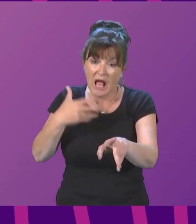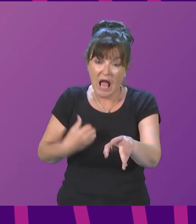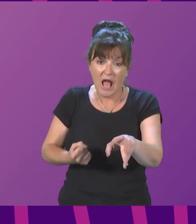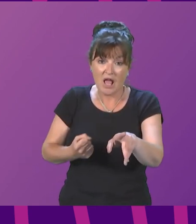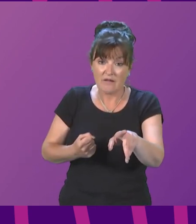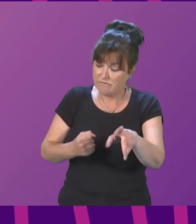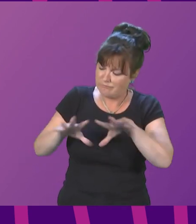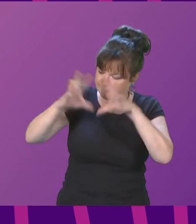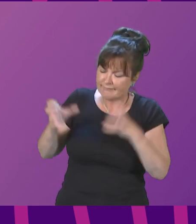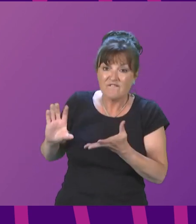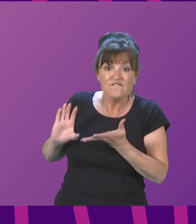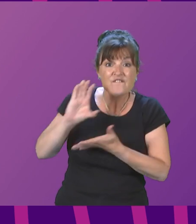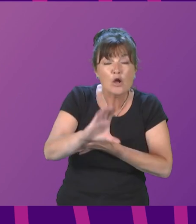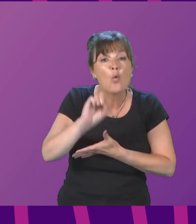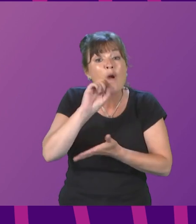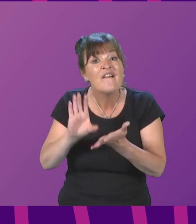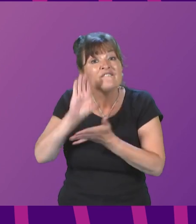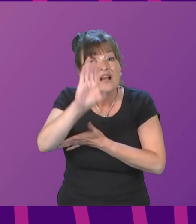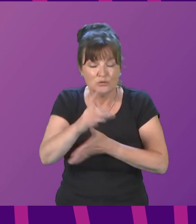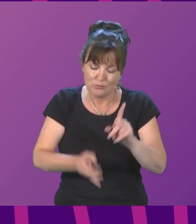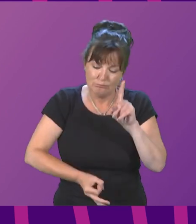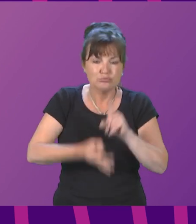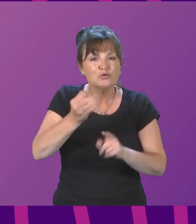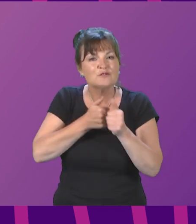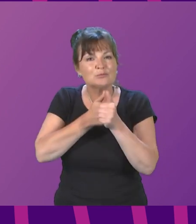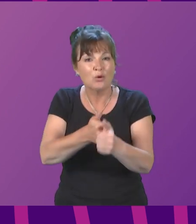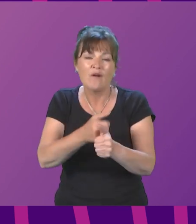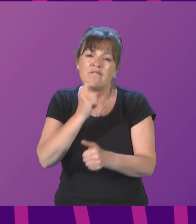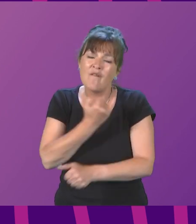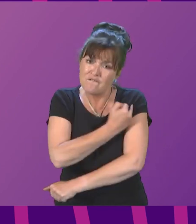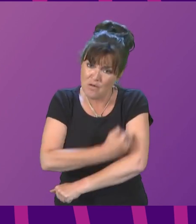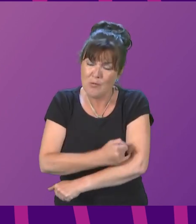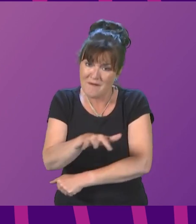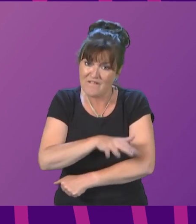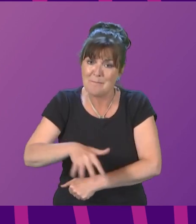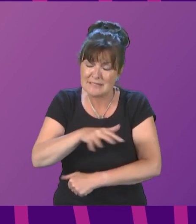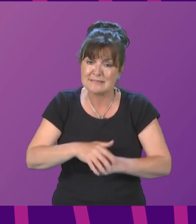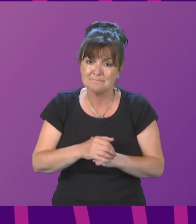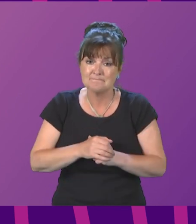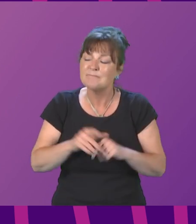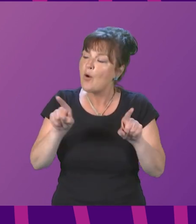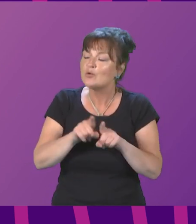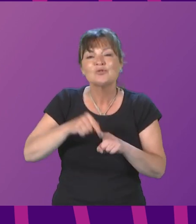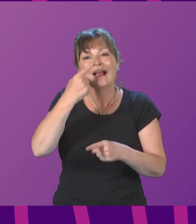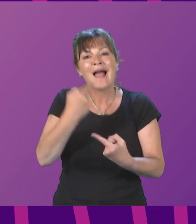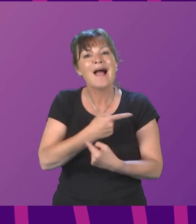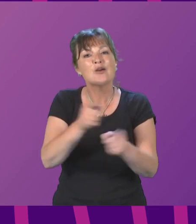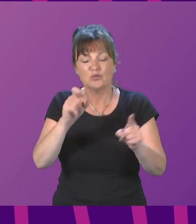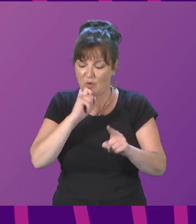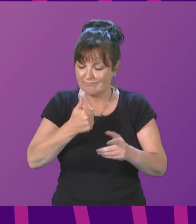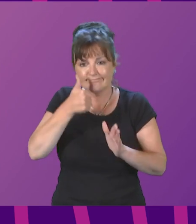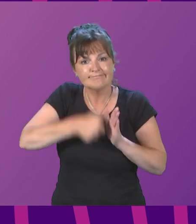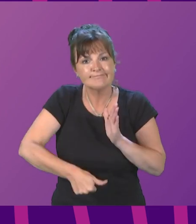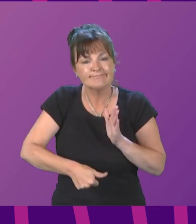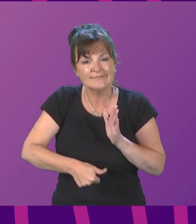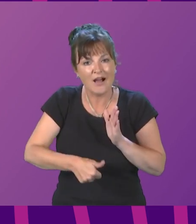wellbeing fund will be invested to improve support for vulnerable families. I can also announce that we will introduce